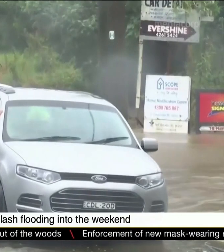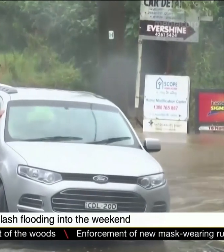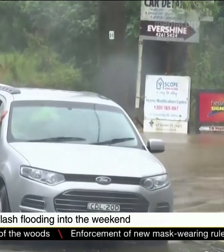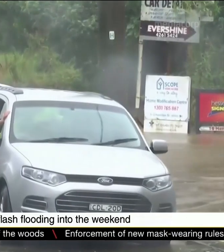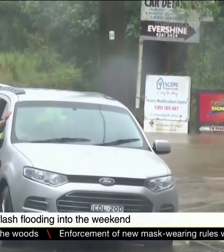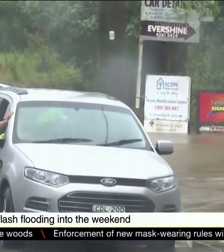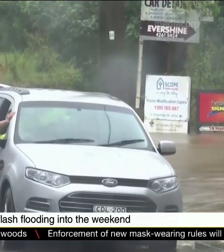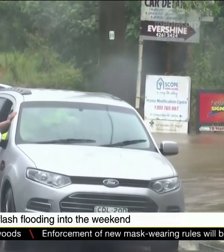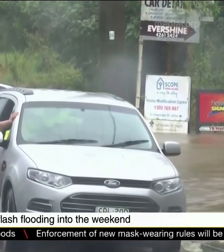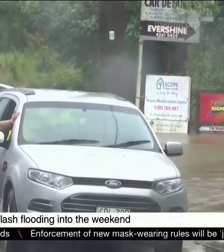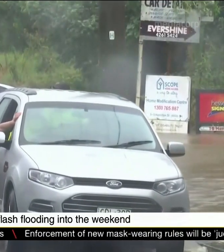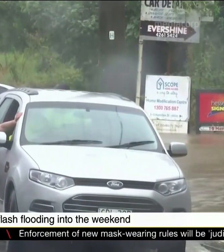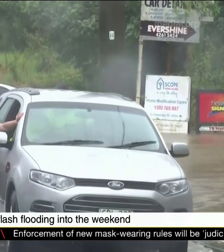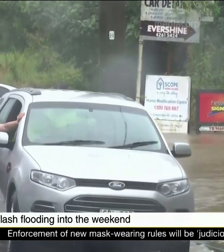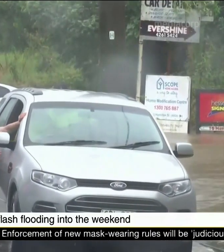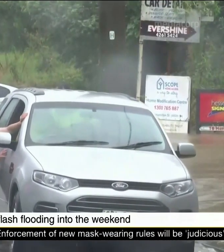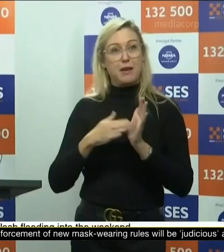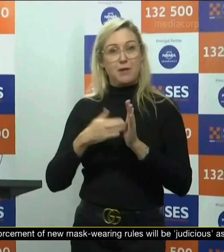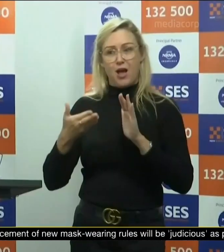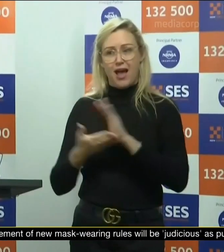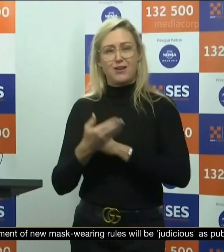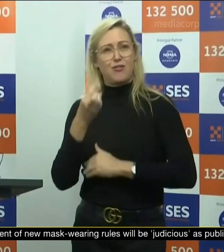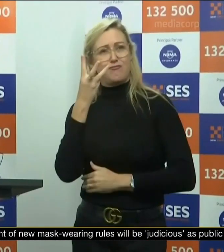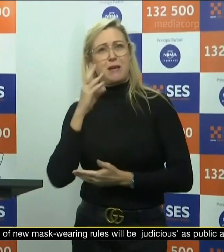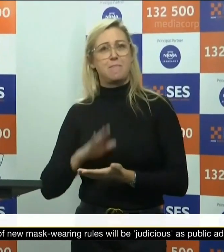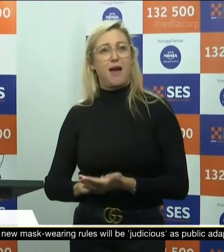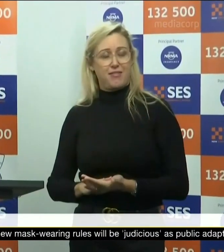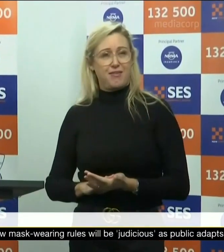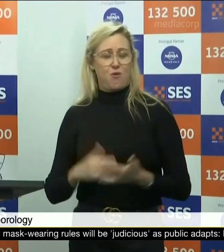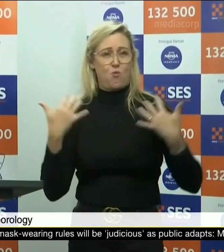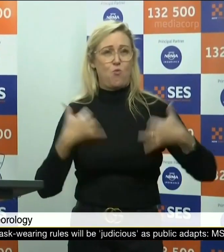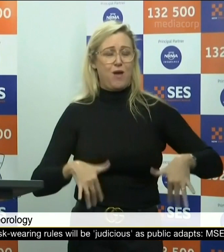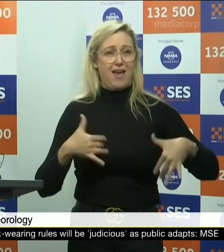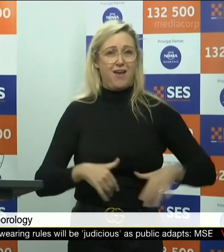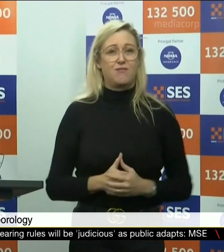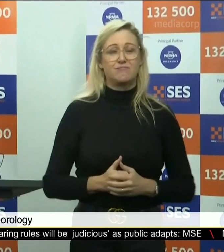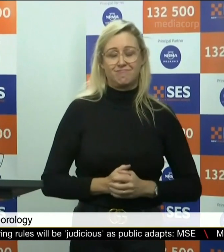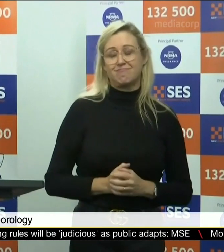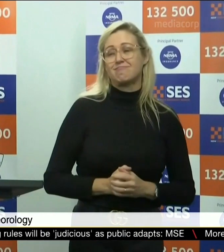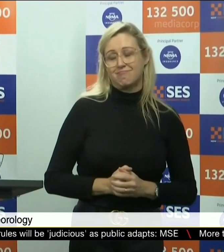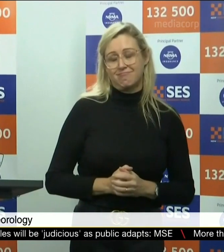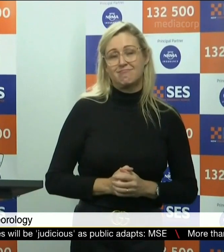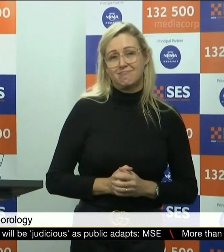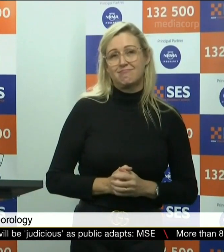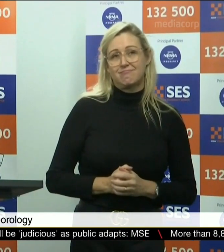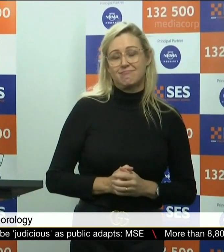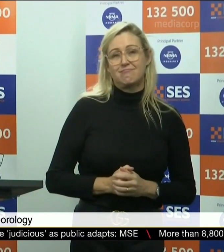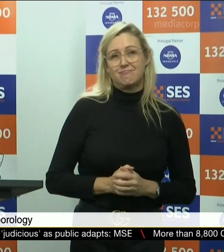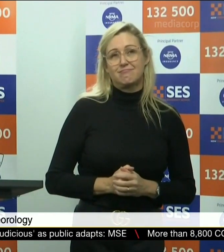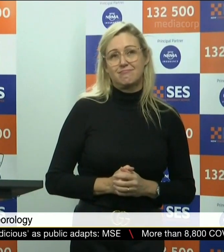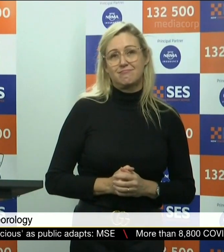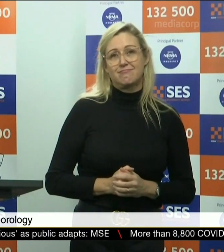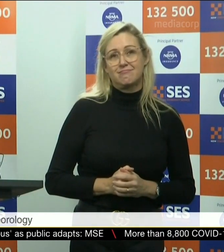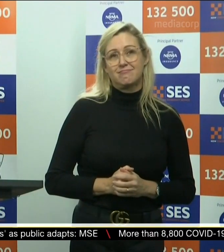officials warn the worst is yet to come. We continue to be in a La Nina event, which